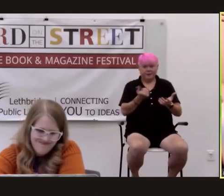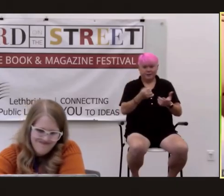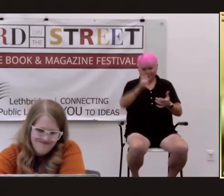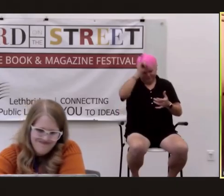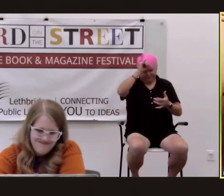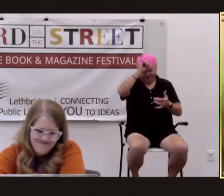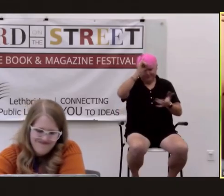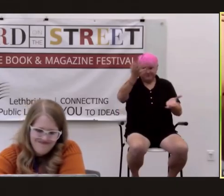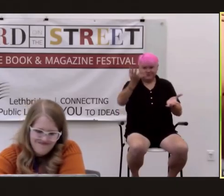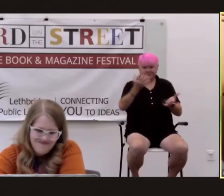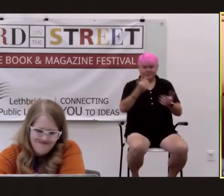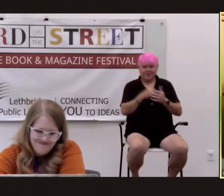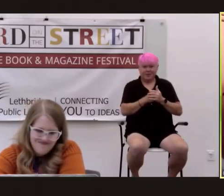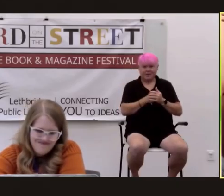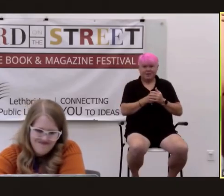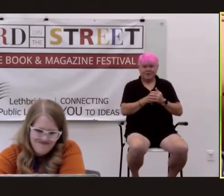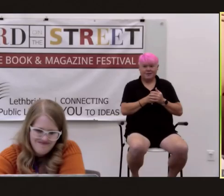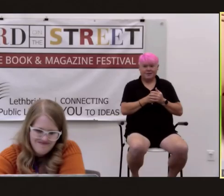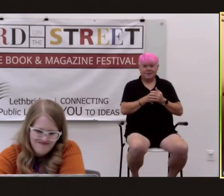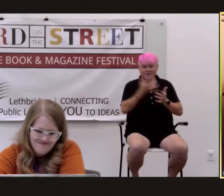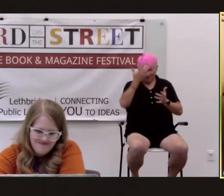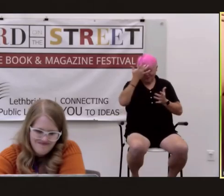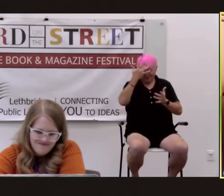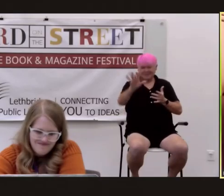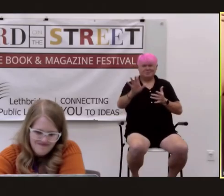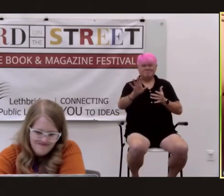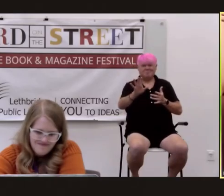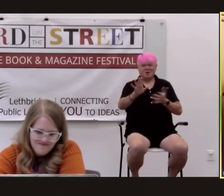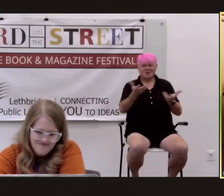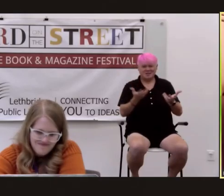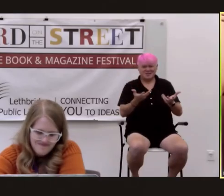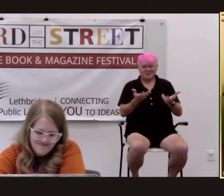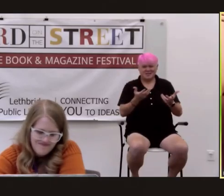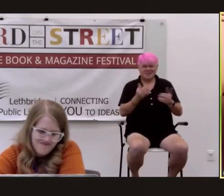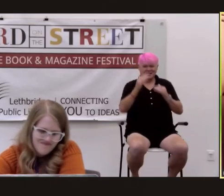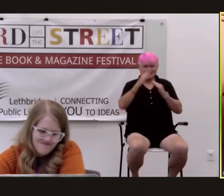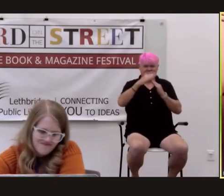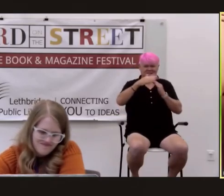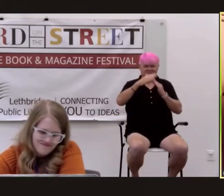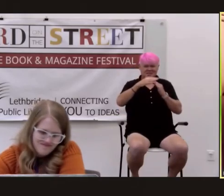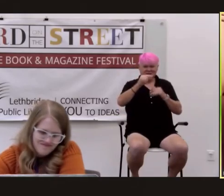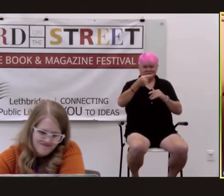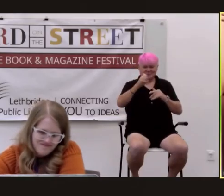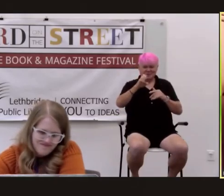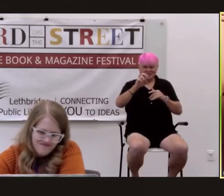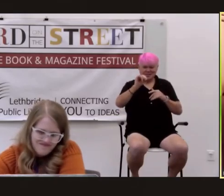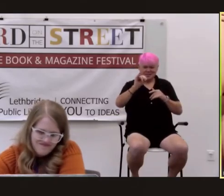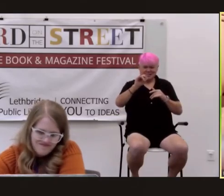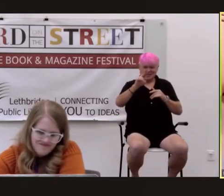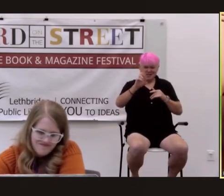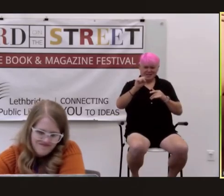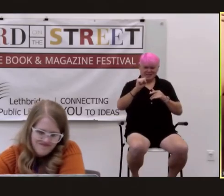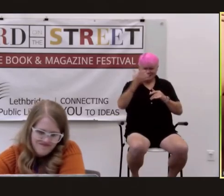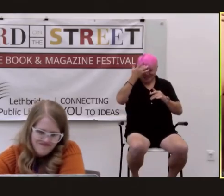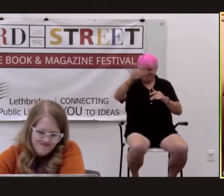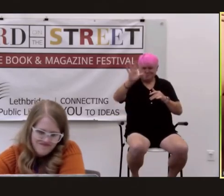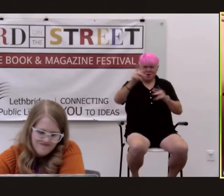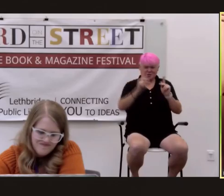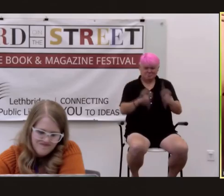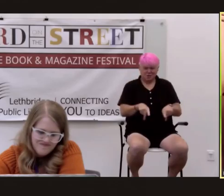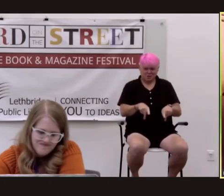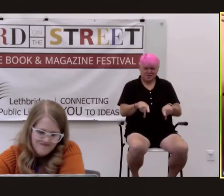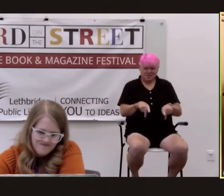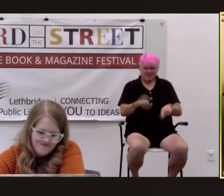a guy who's in charge of geniuses right he's the head genius of the biggest collection of geniuses ever made in the history of